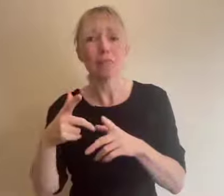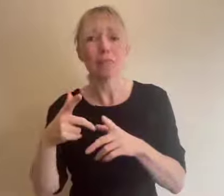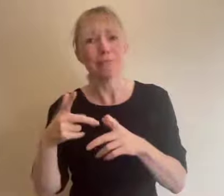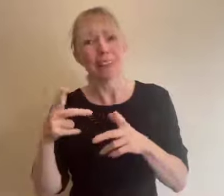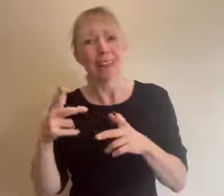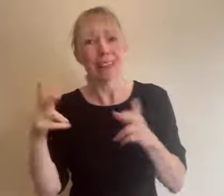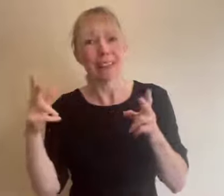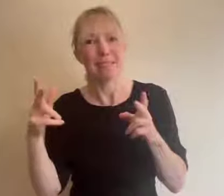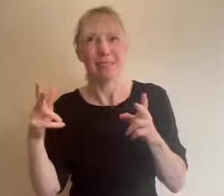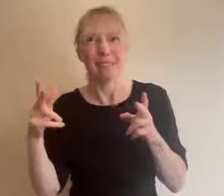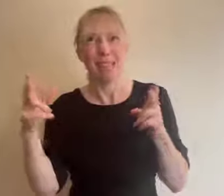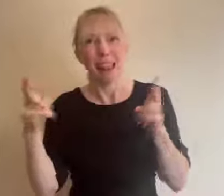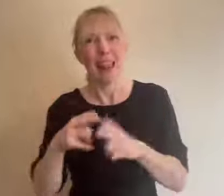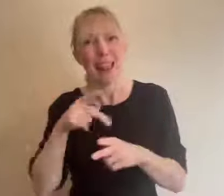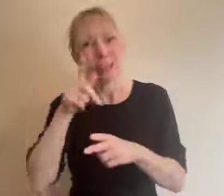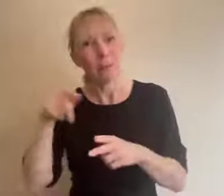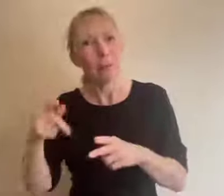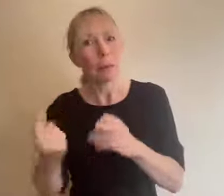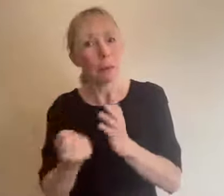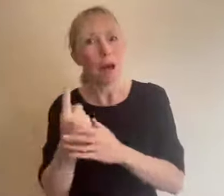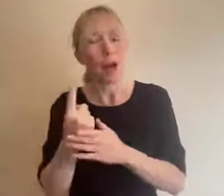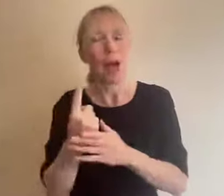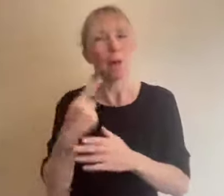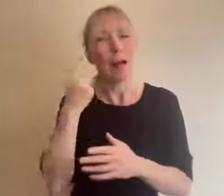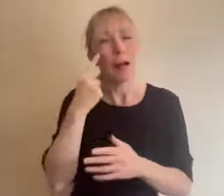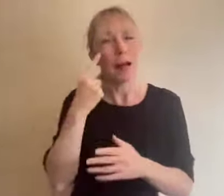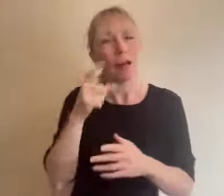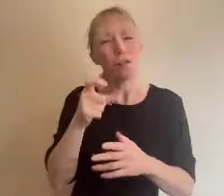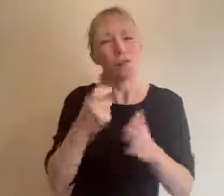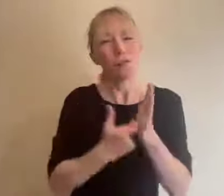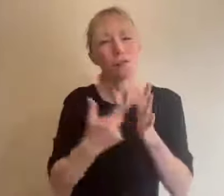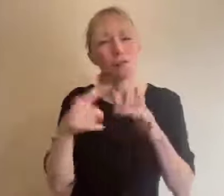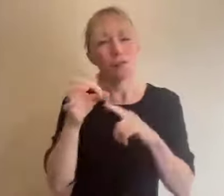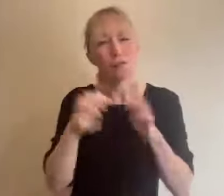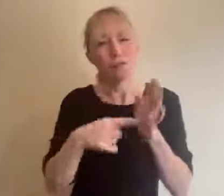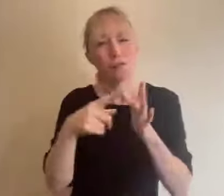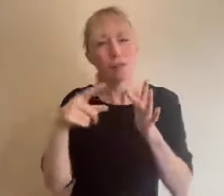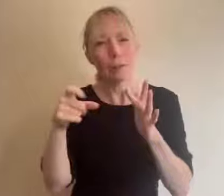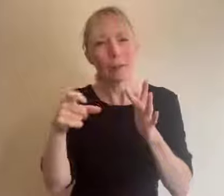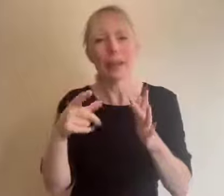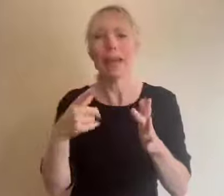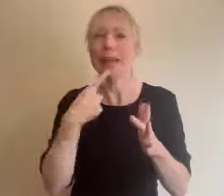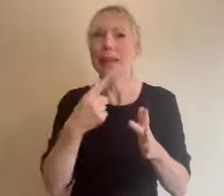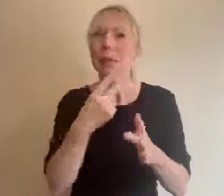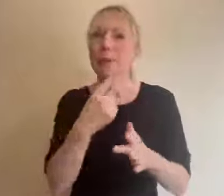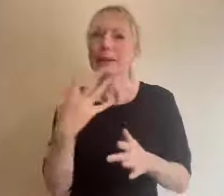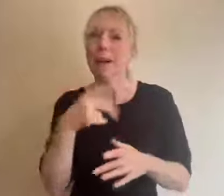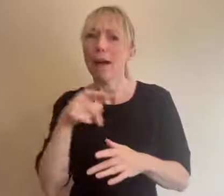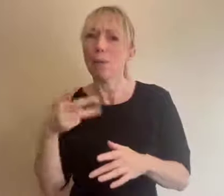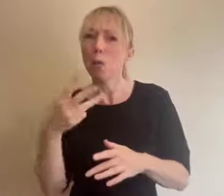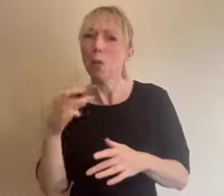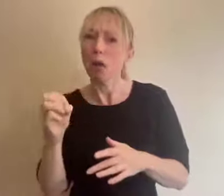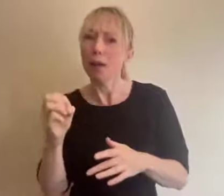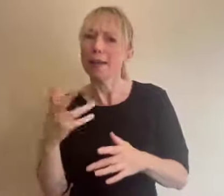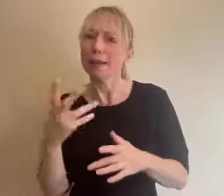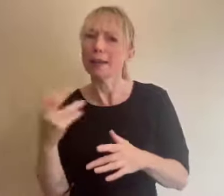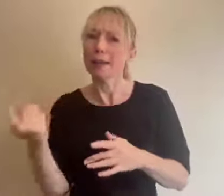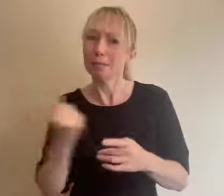25 to 30 percent of attendees booked on eventbrite actually attend our events remember when you advertise your event